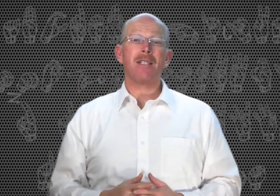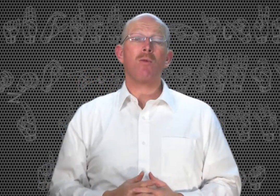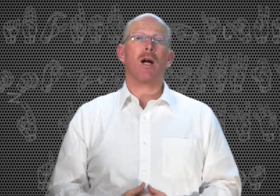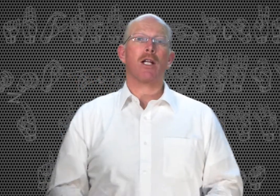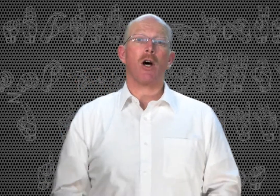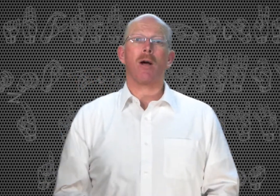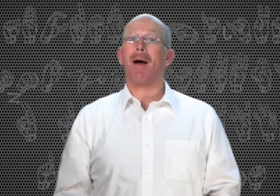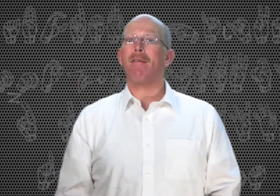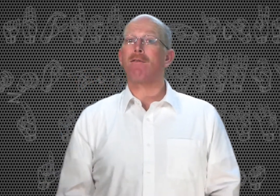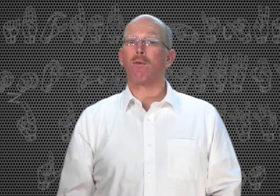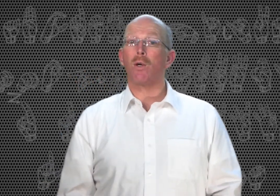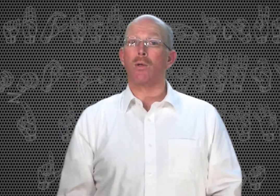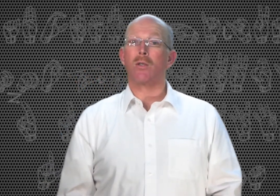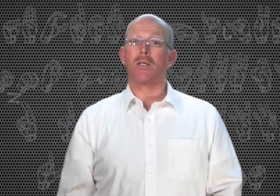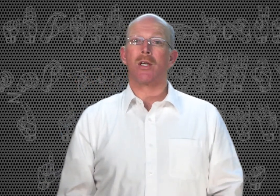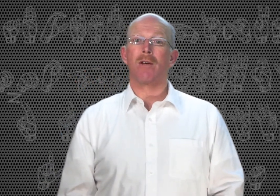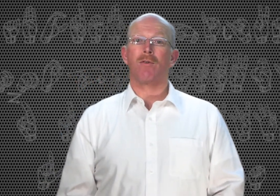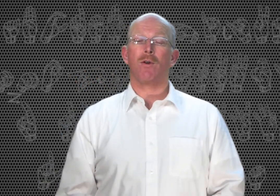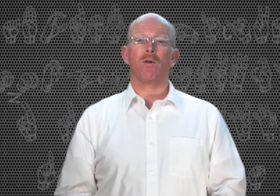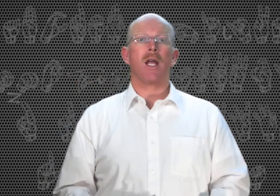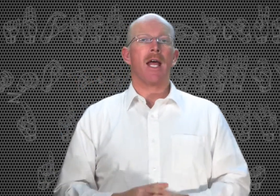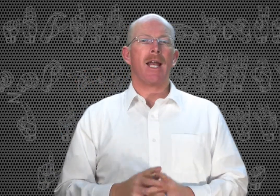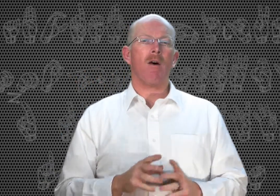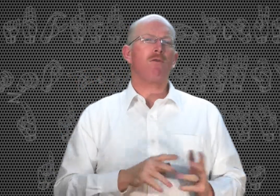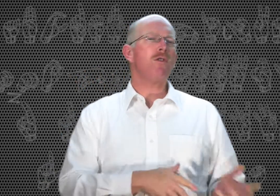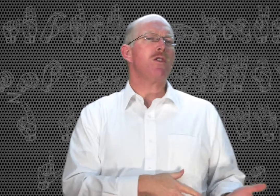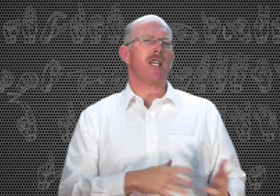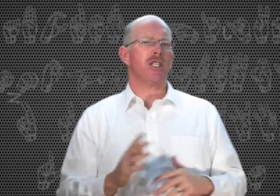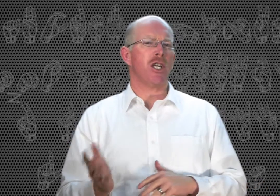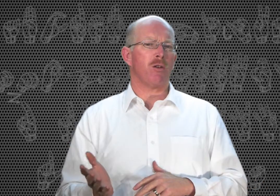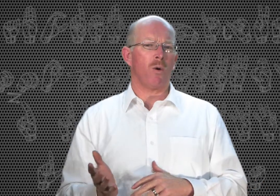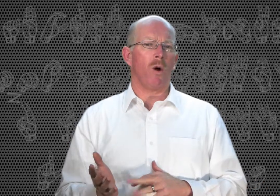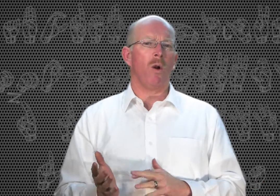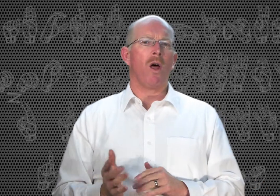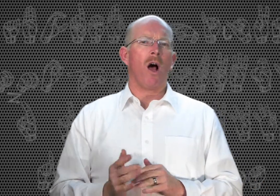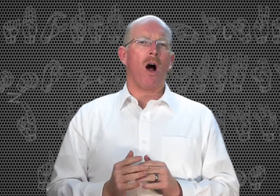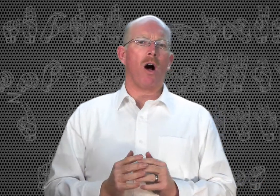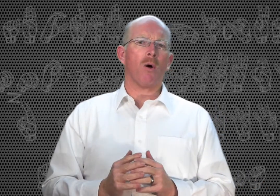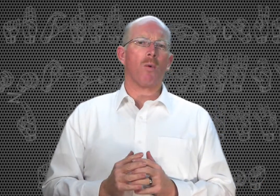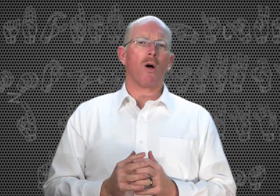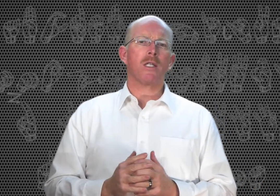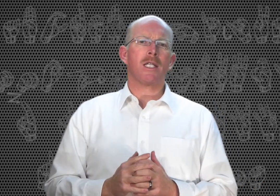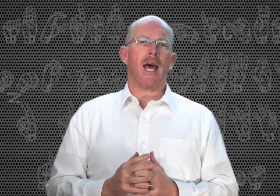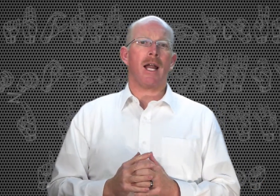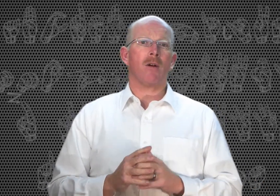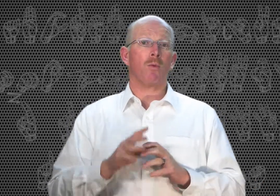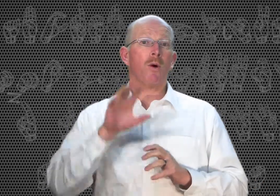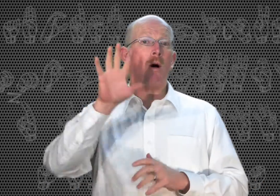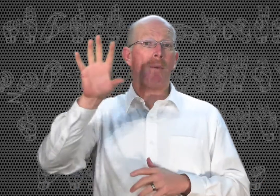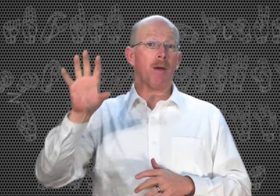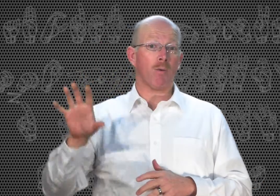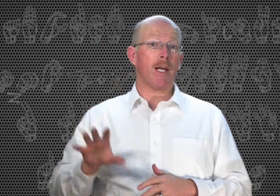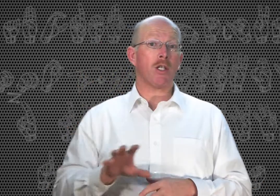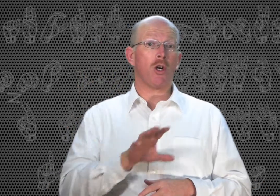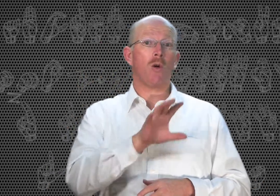lesson we're going to talk about fruits. Fruits. Now foods in general are words that will be regional.